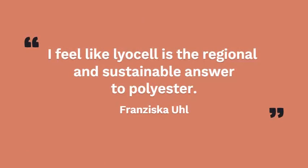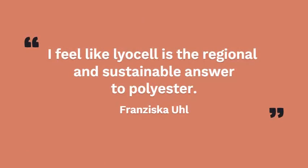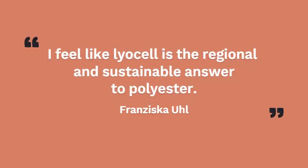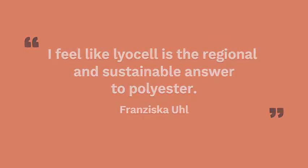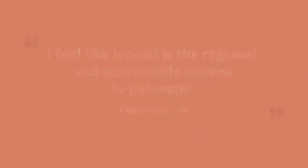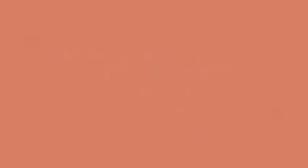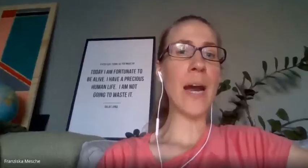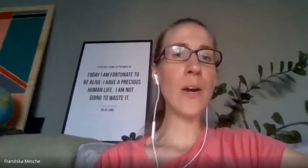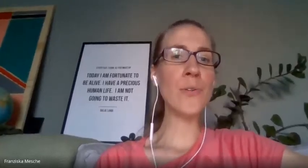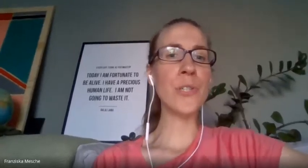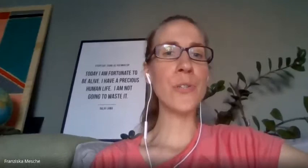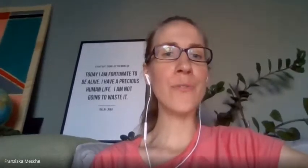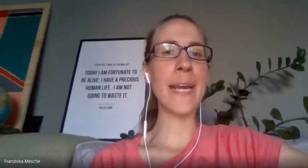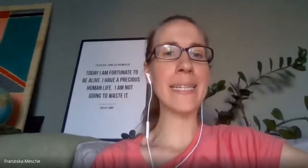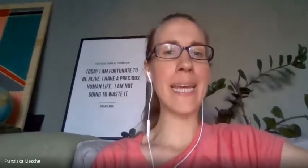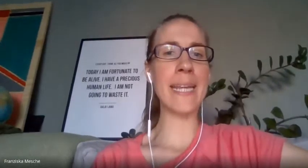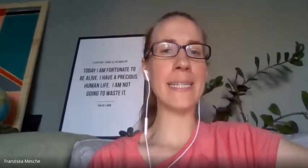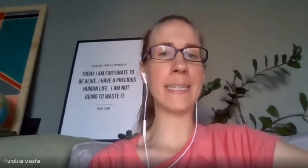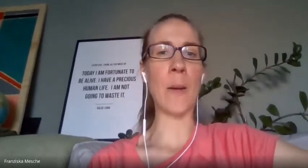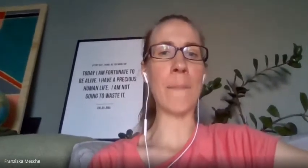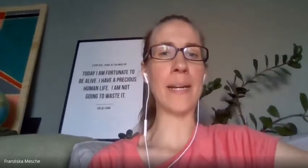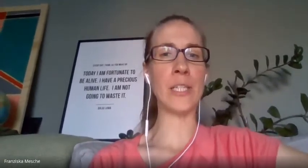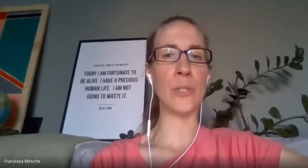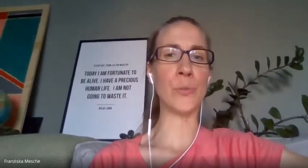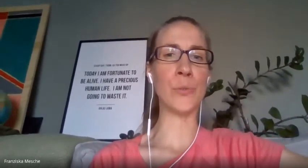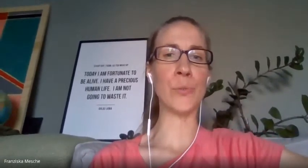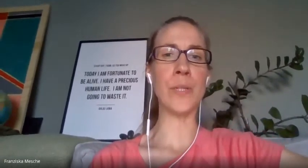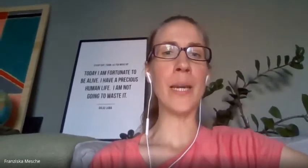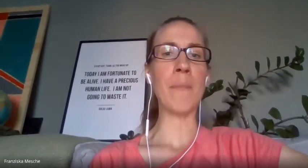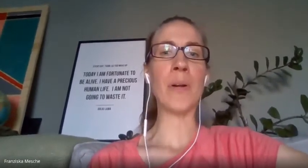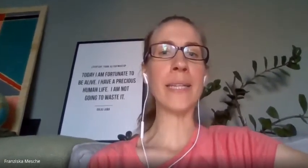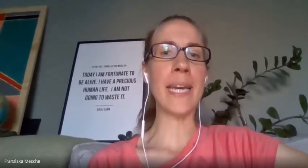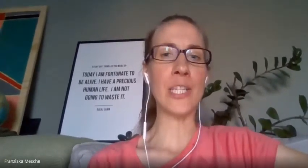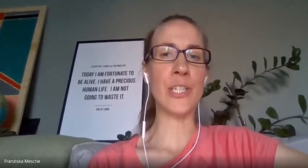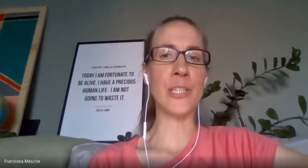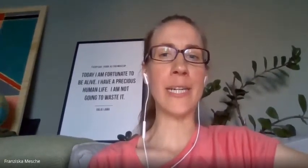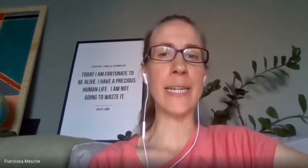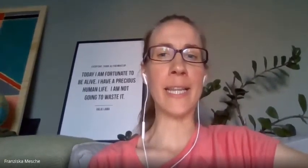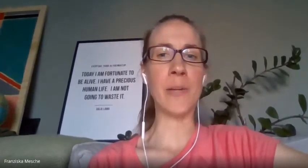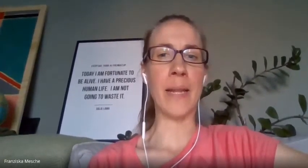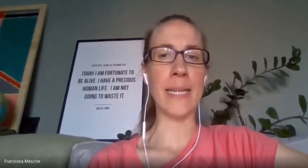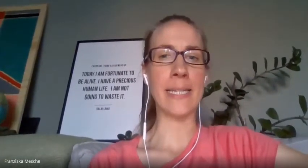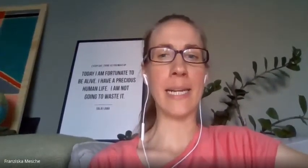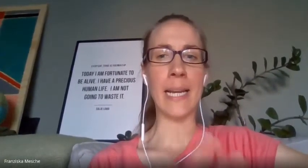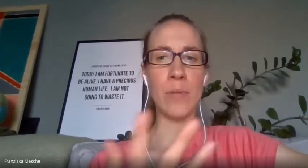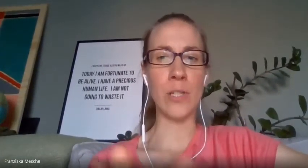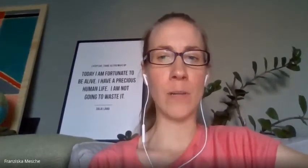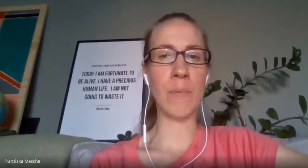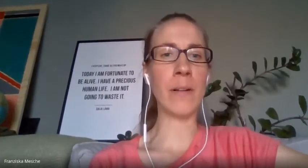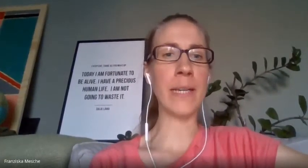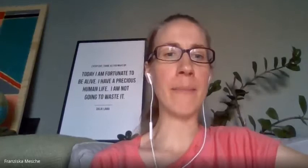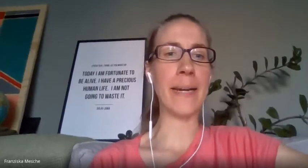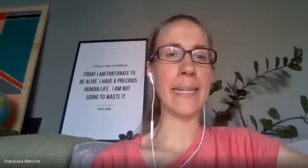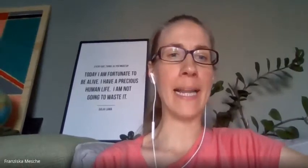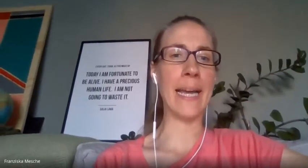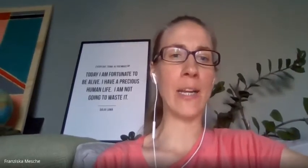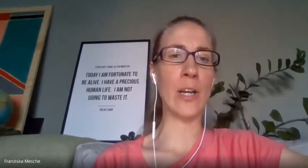so how do you rank tensile compared to polyester and other plastic like we talked polyamide and lionel